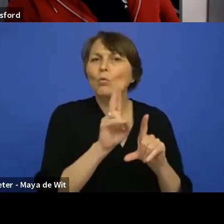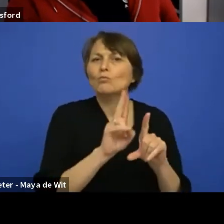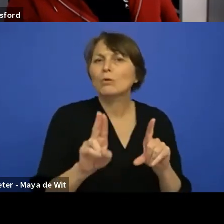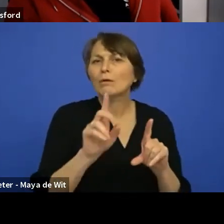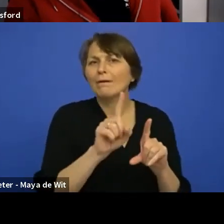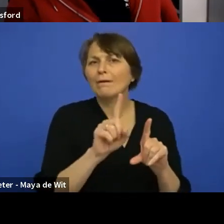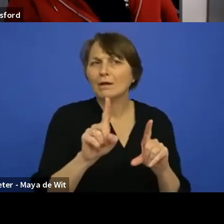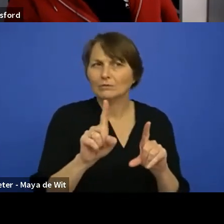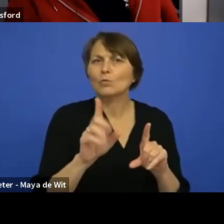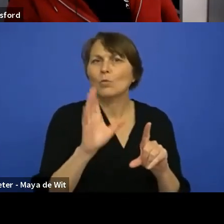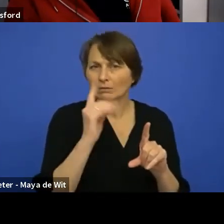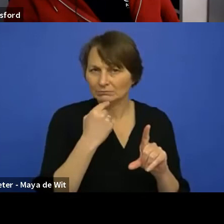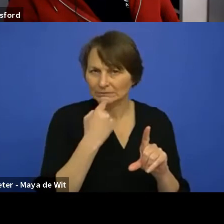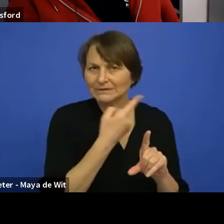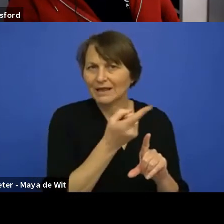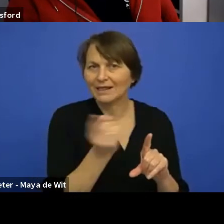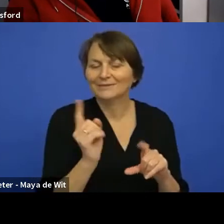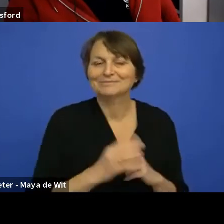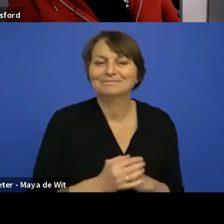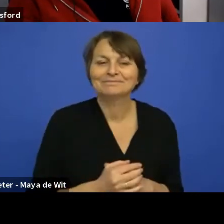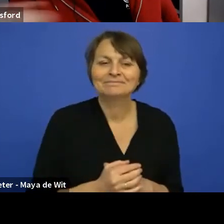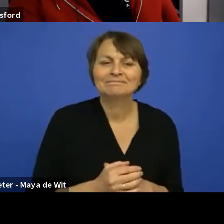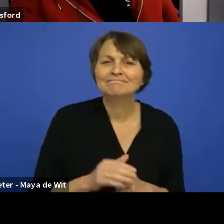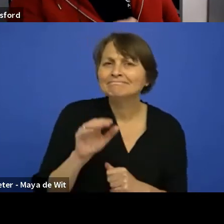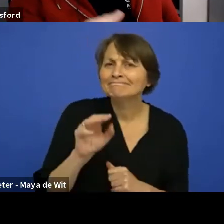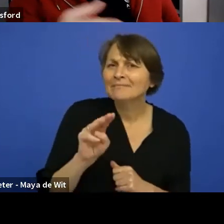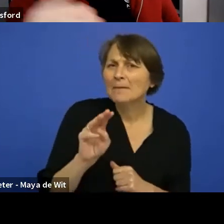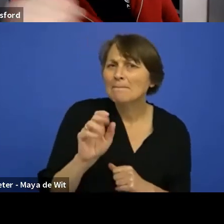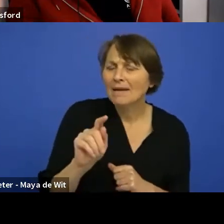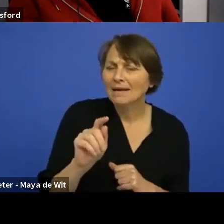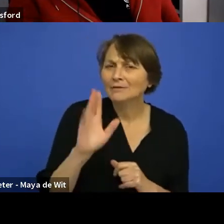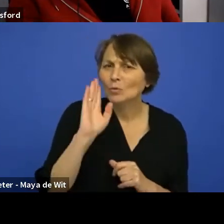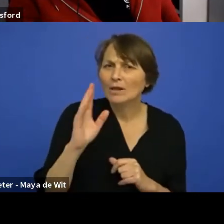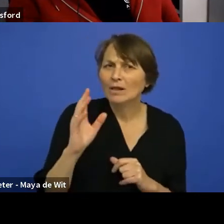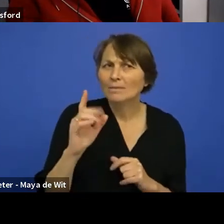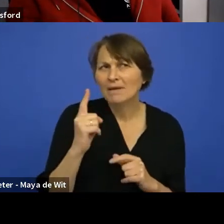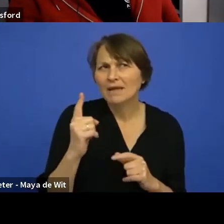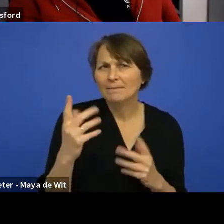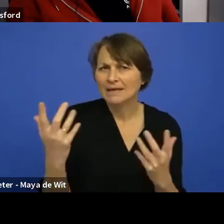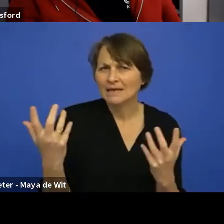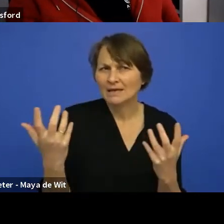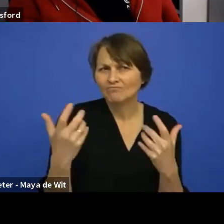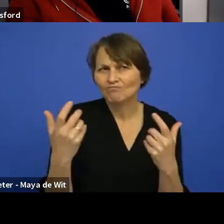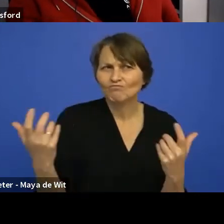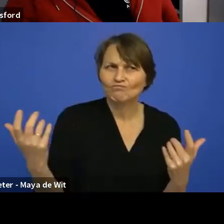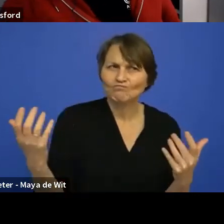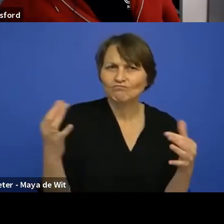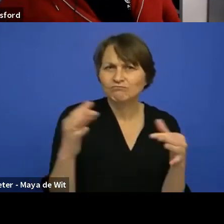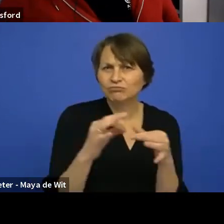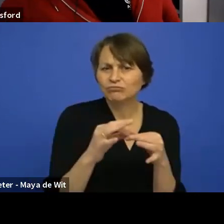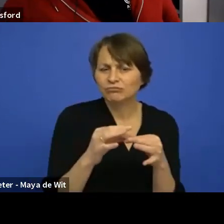there. Will you be trying to align that potentially with the long-term support, um,